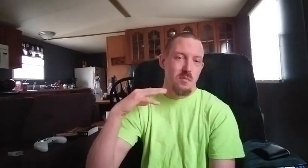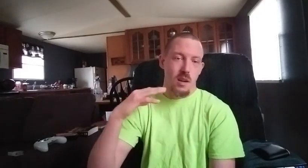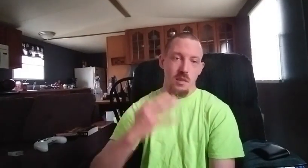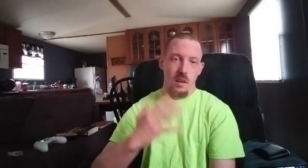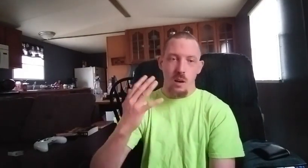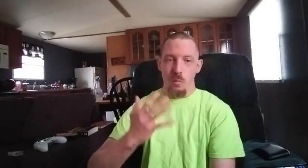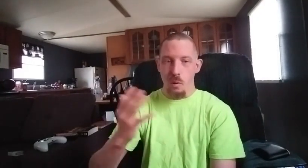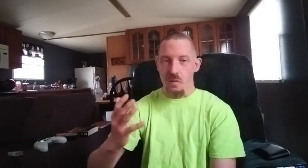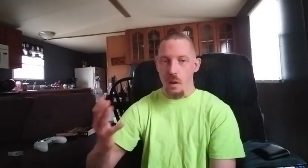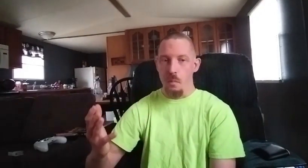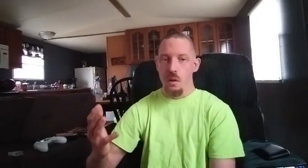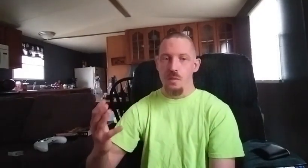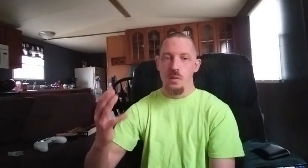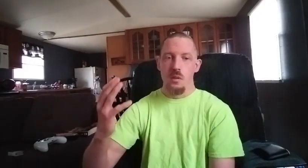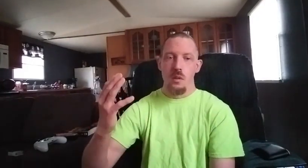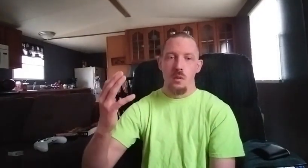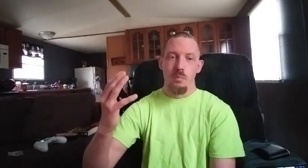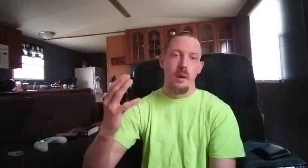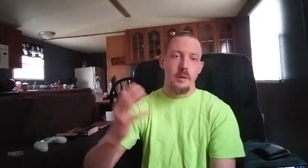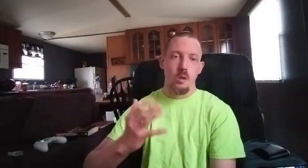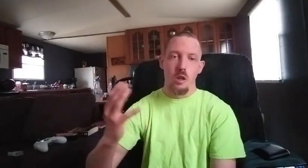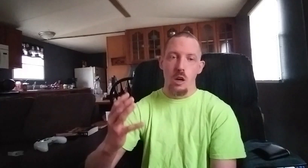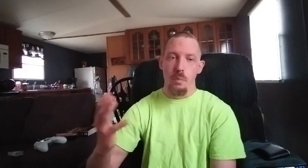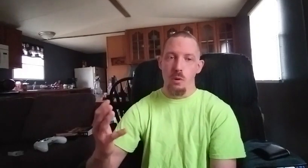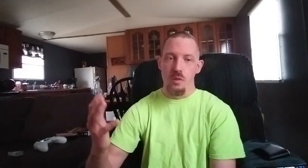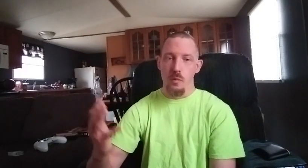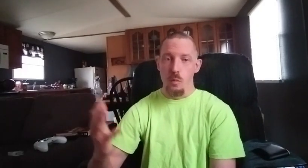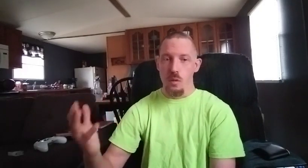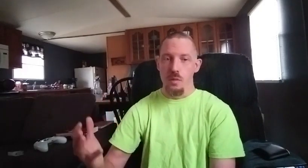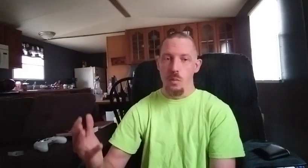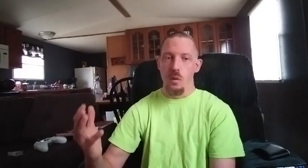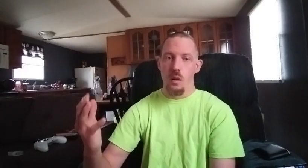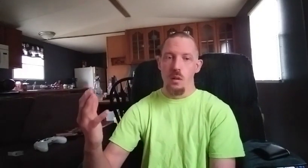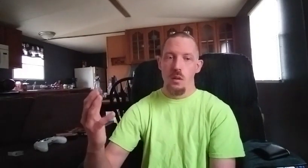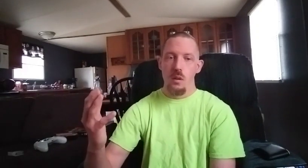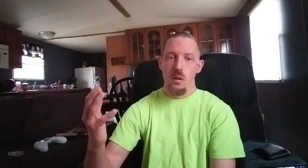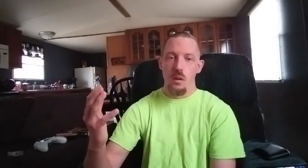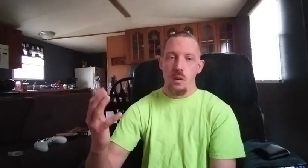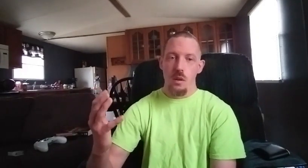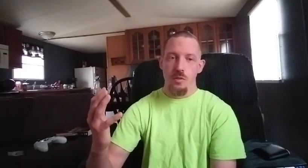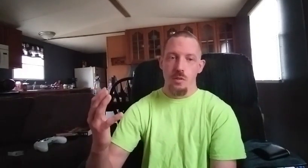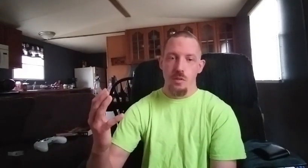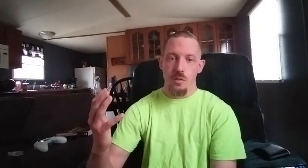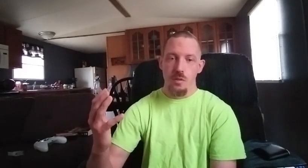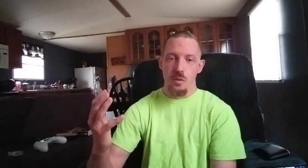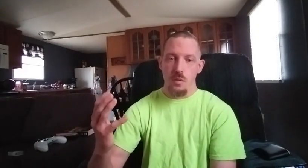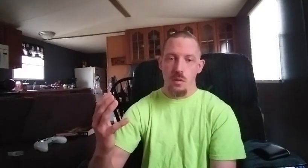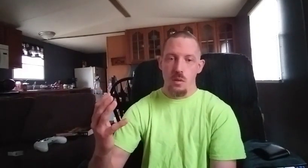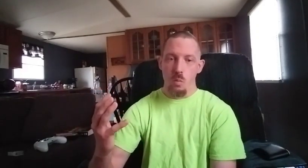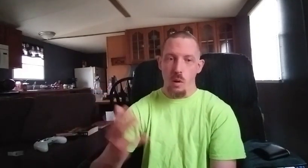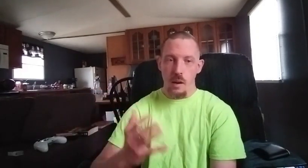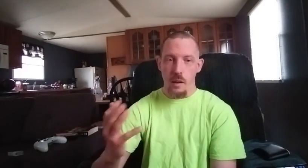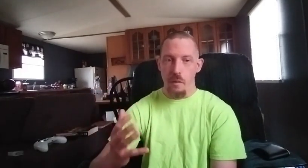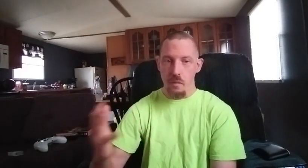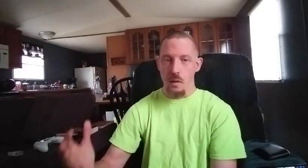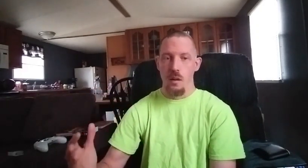like i said i don't post that much but i do try to post every once in a while it's just when i have the time